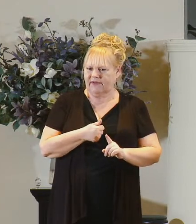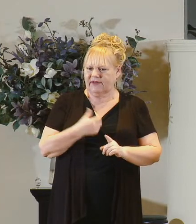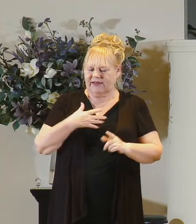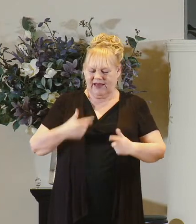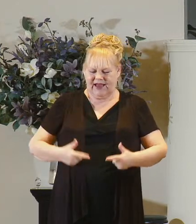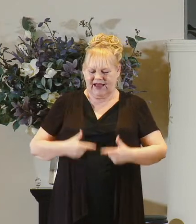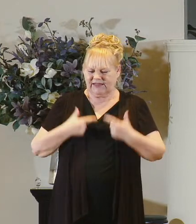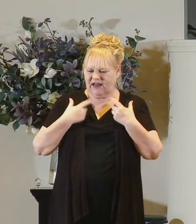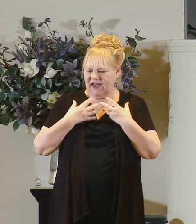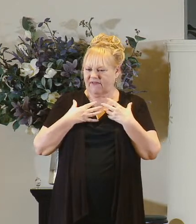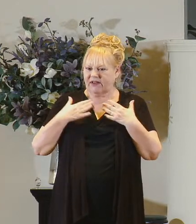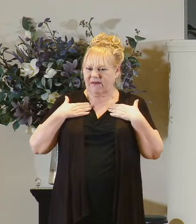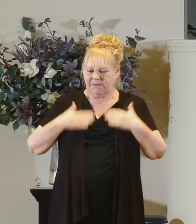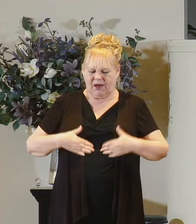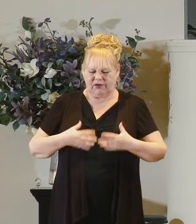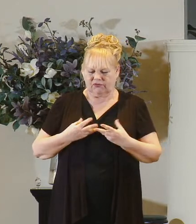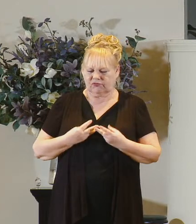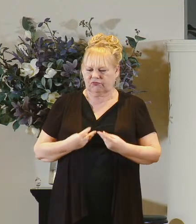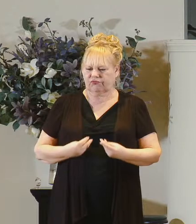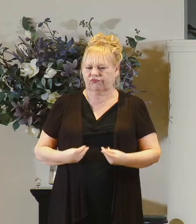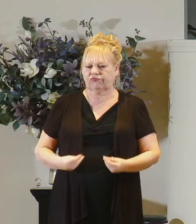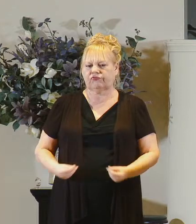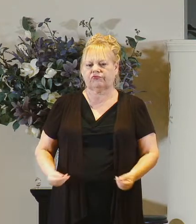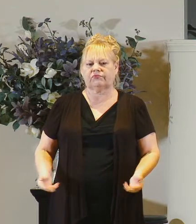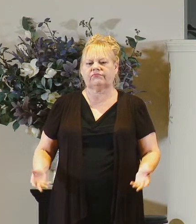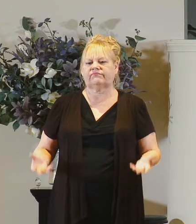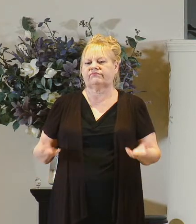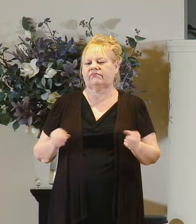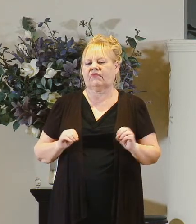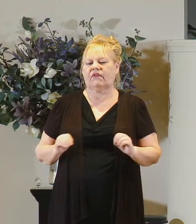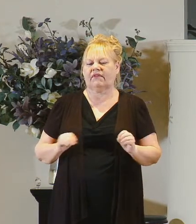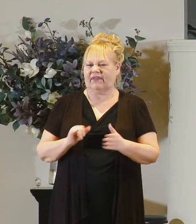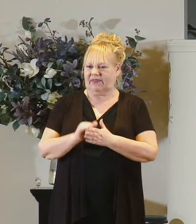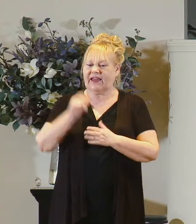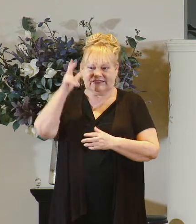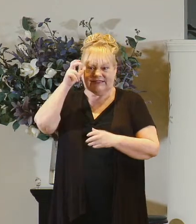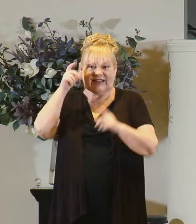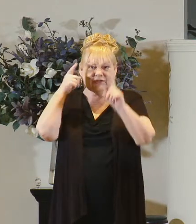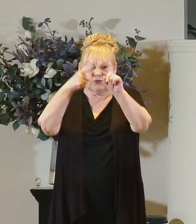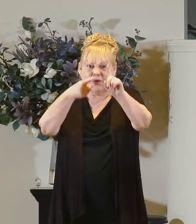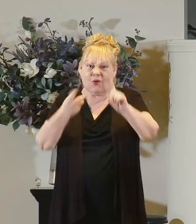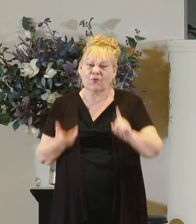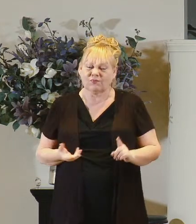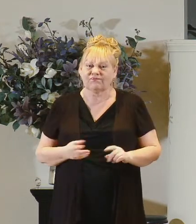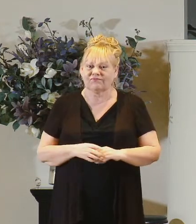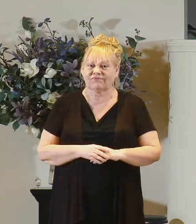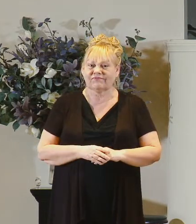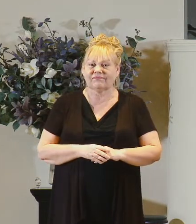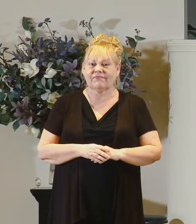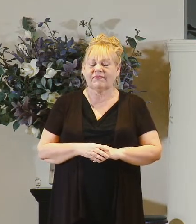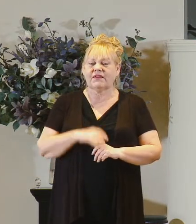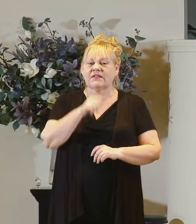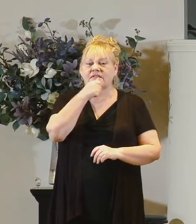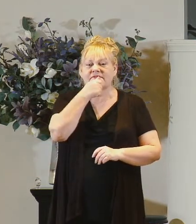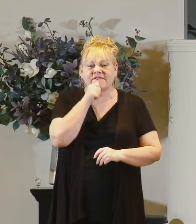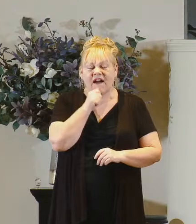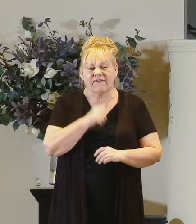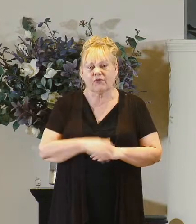from his body that's satan's goal suffering